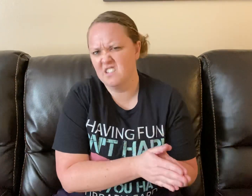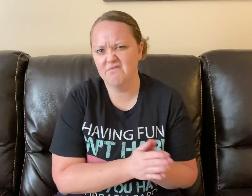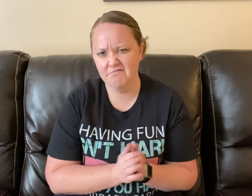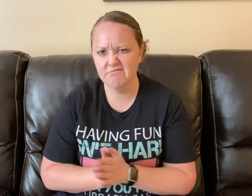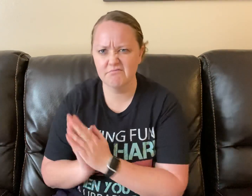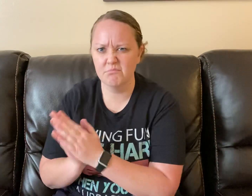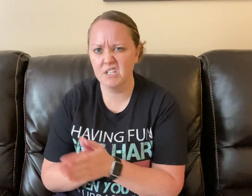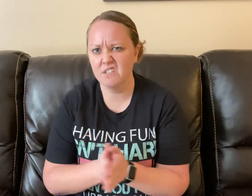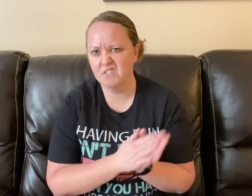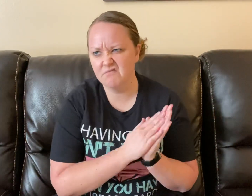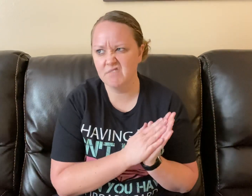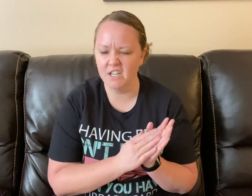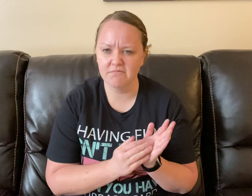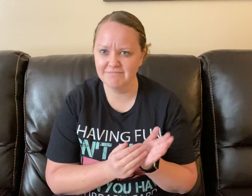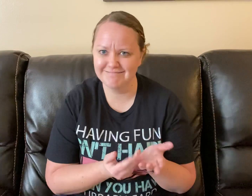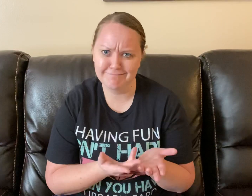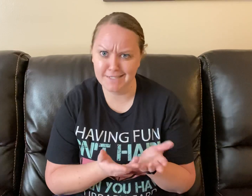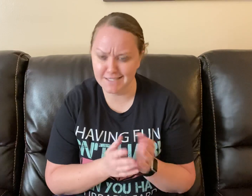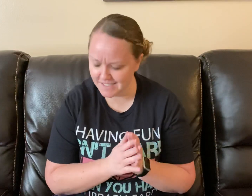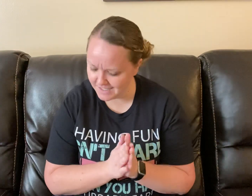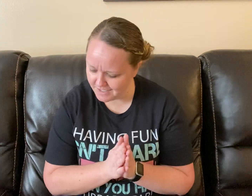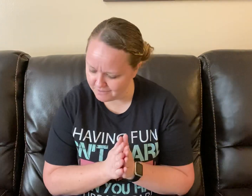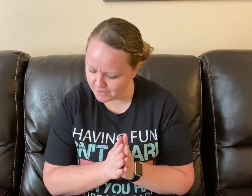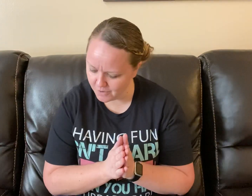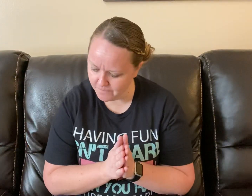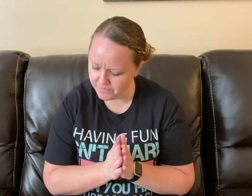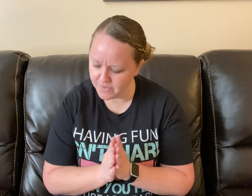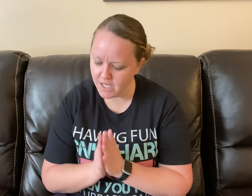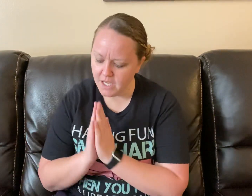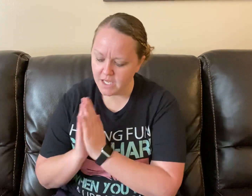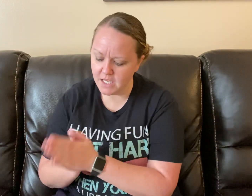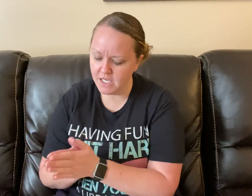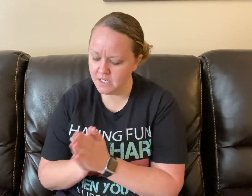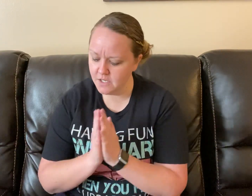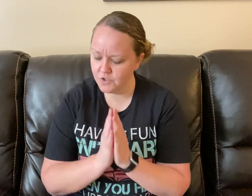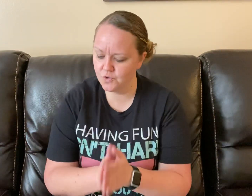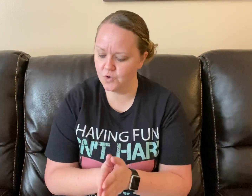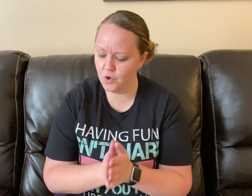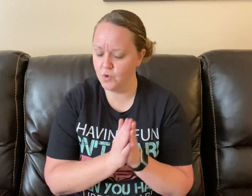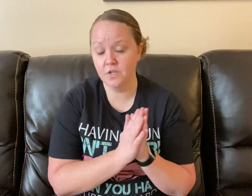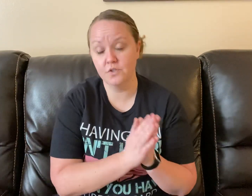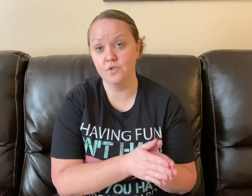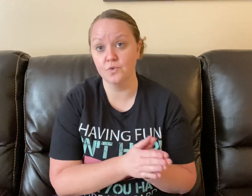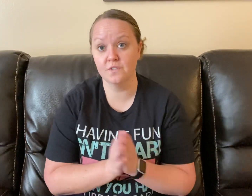Yeah, I guess I did it. Okay. In-tro-duce.